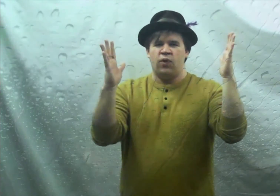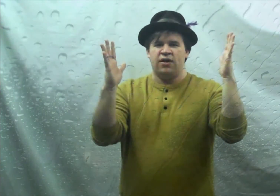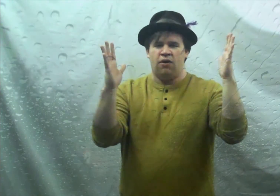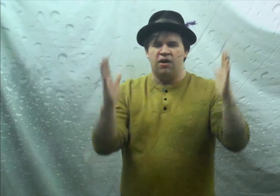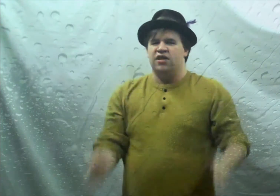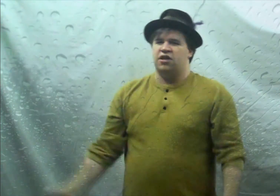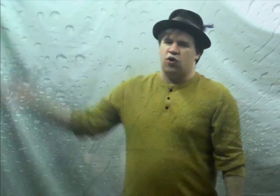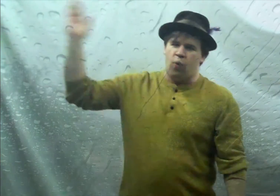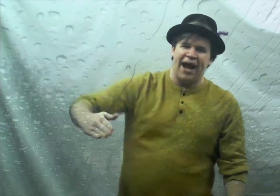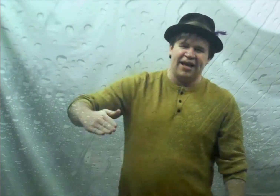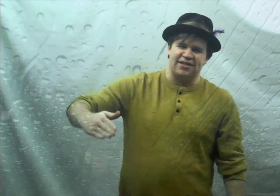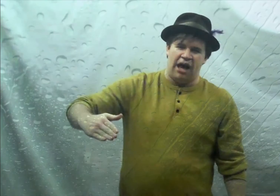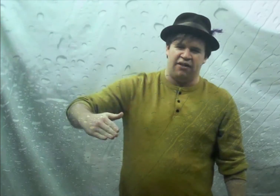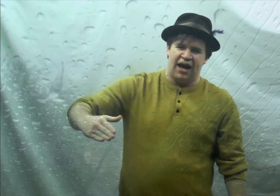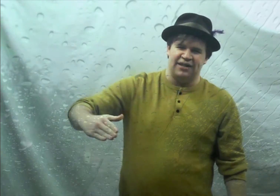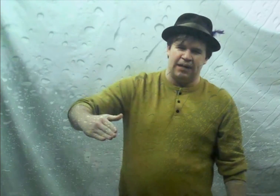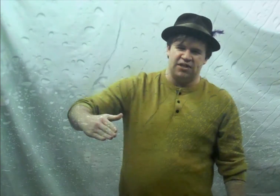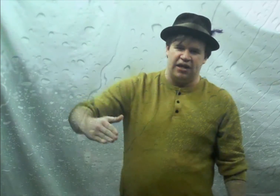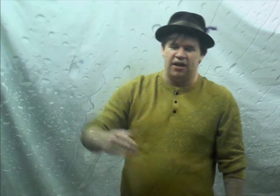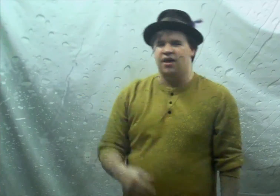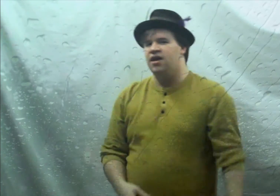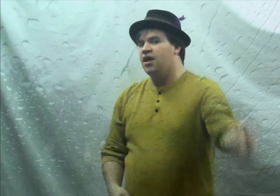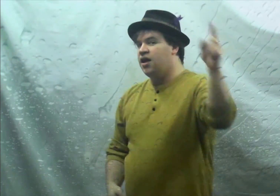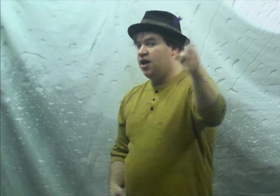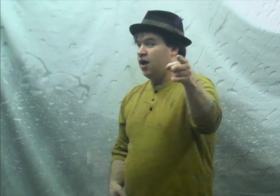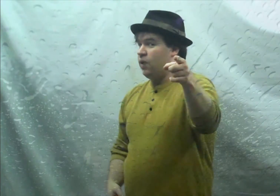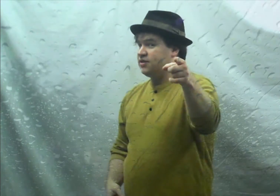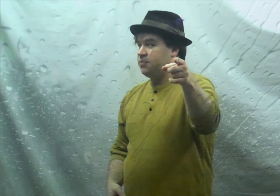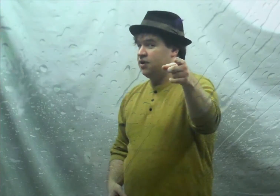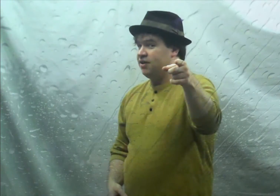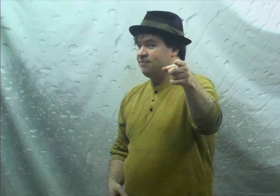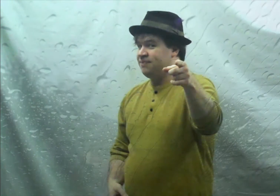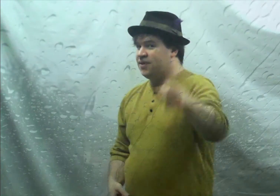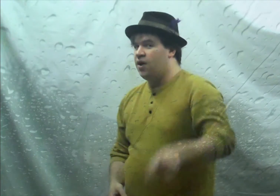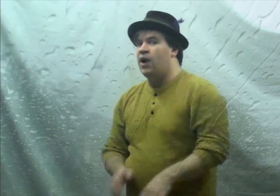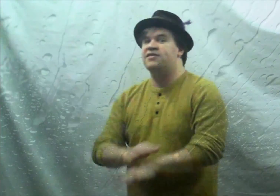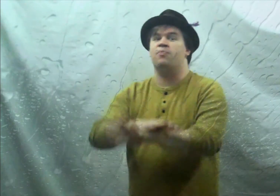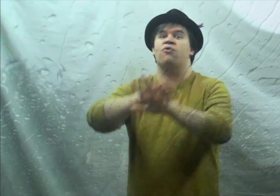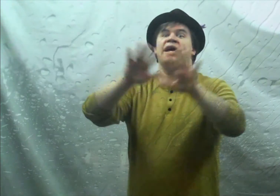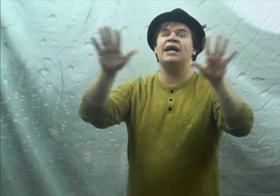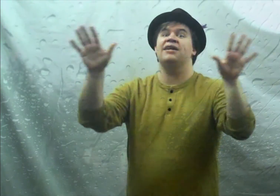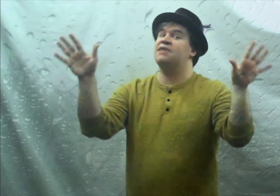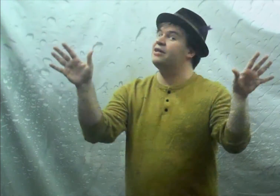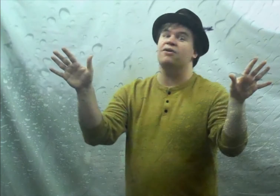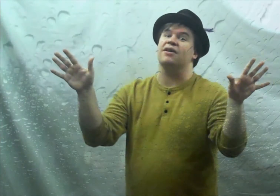window sit your white ass down on the goddamn seat and watch the parade watch the parade of the deluded